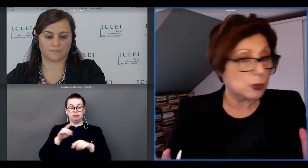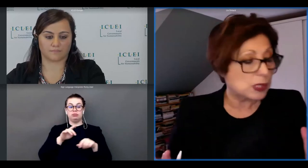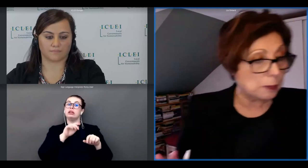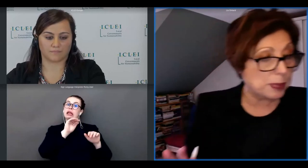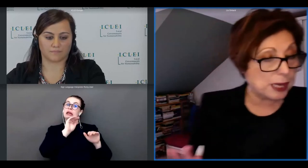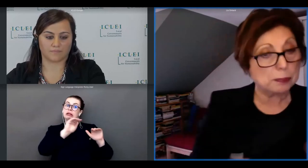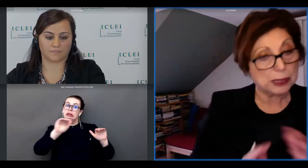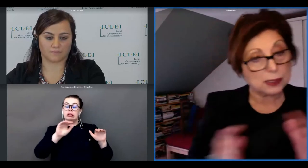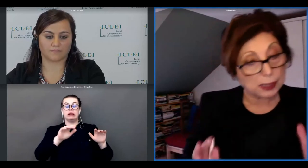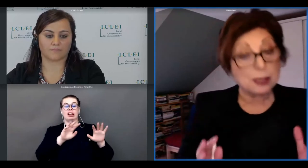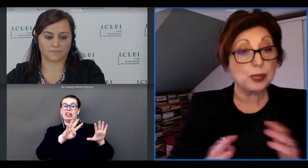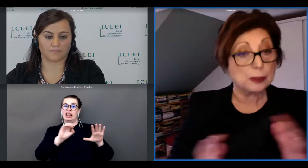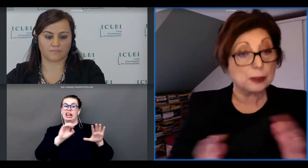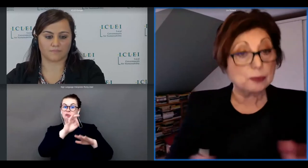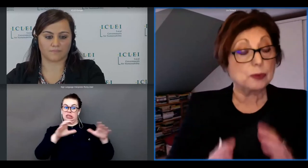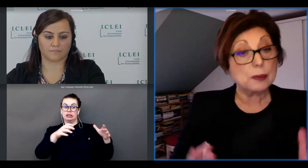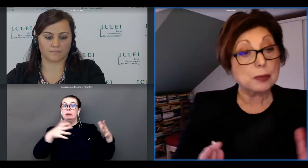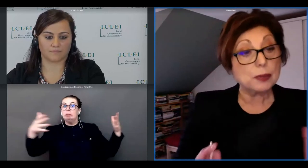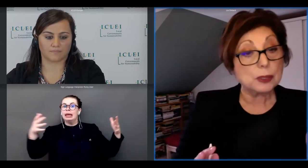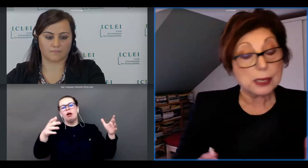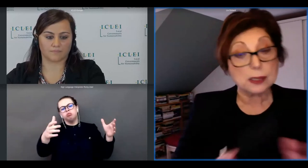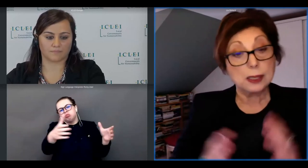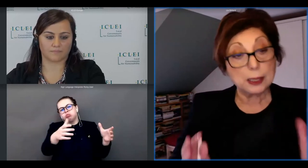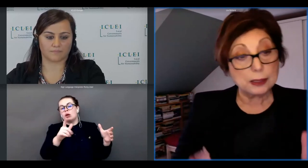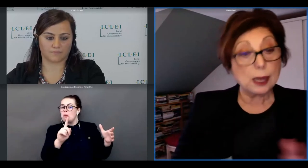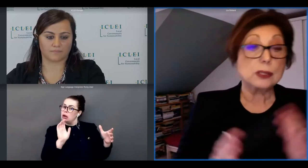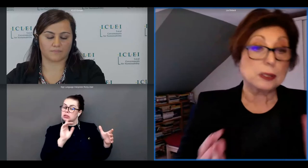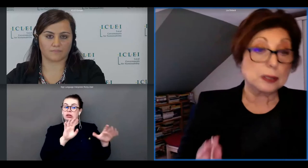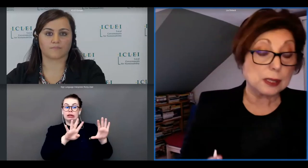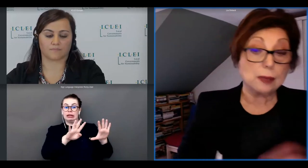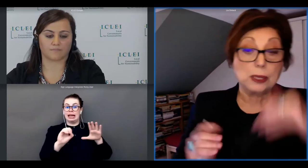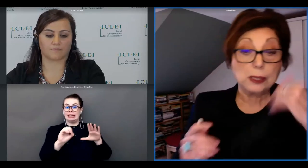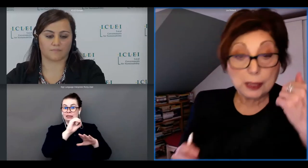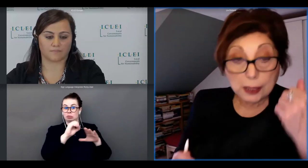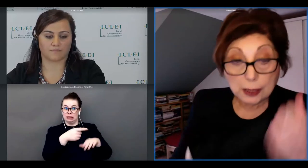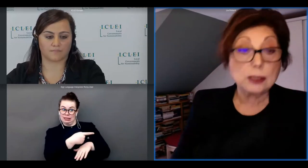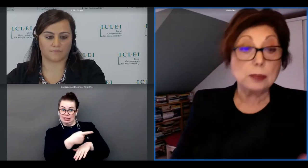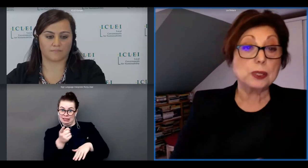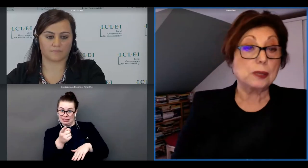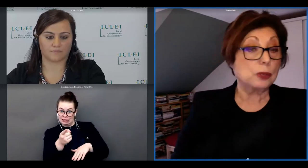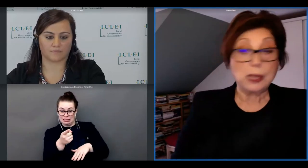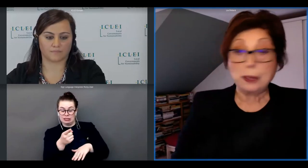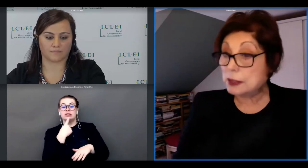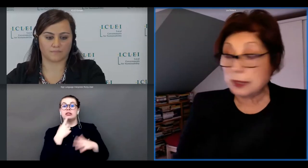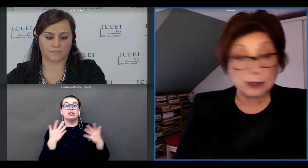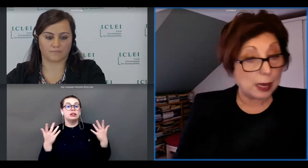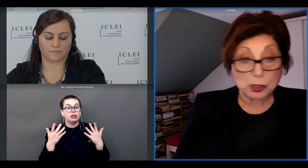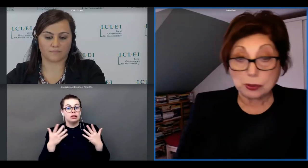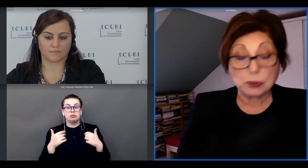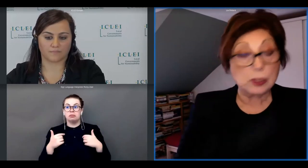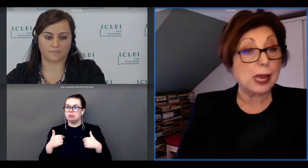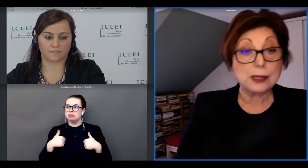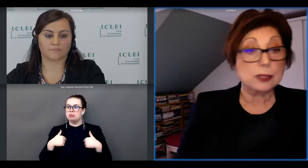was not big but significant nevertheless nevertheless in the answers they gave 90 of them they said